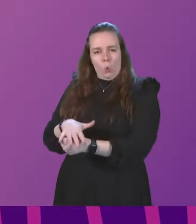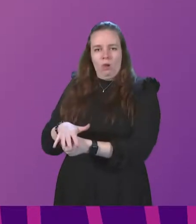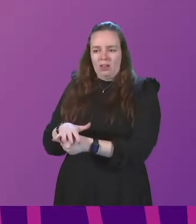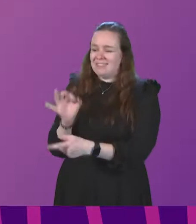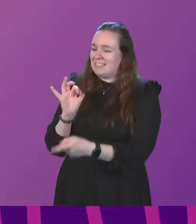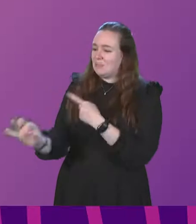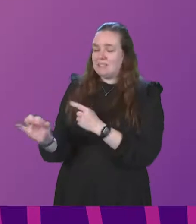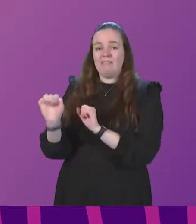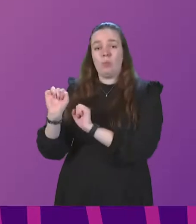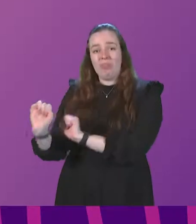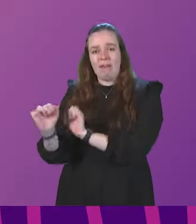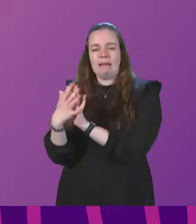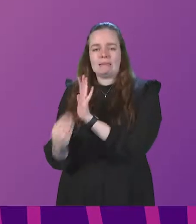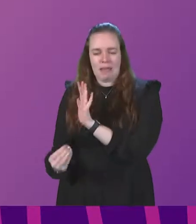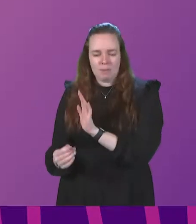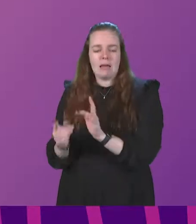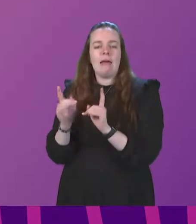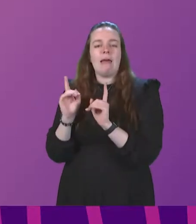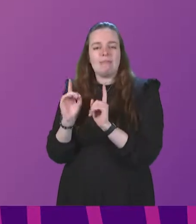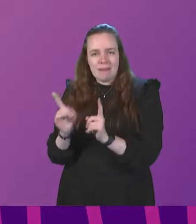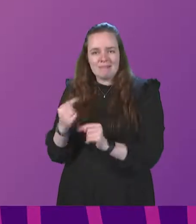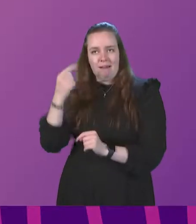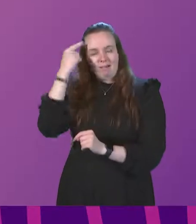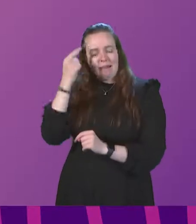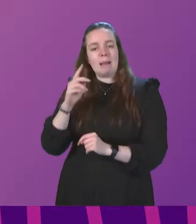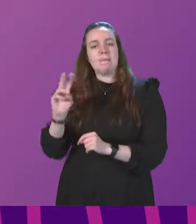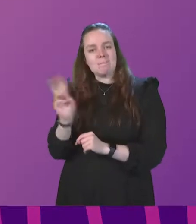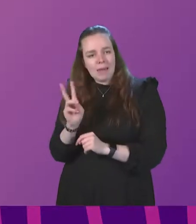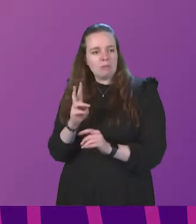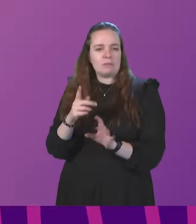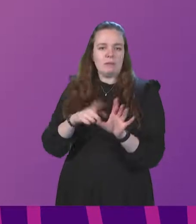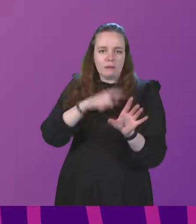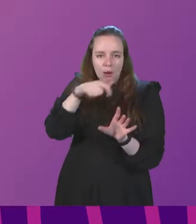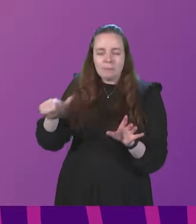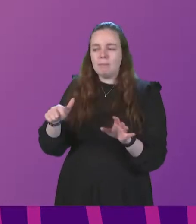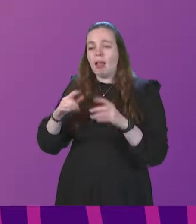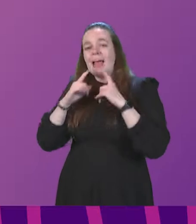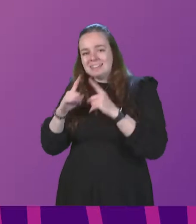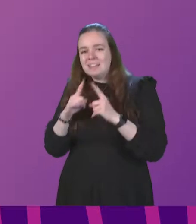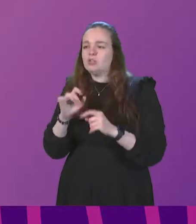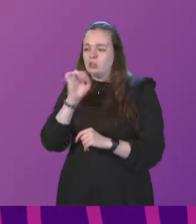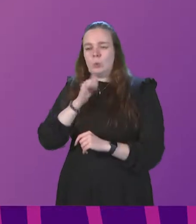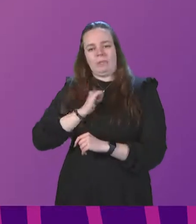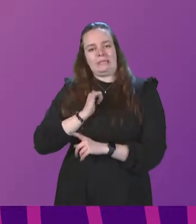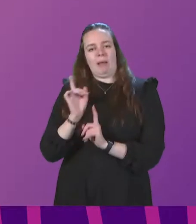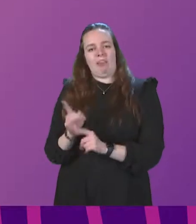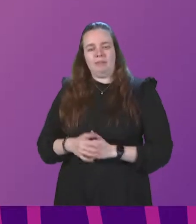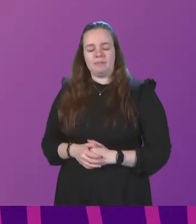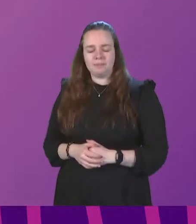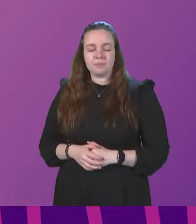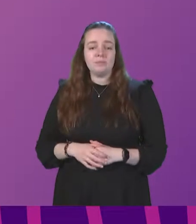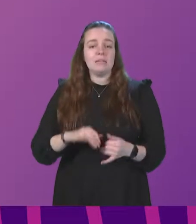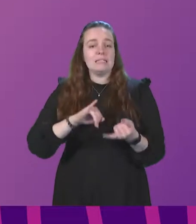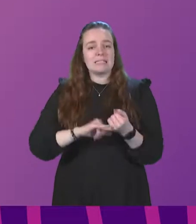to any examples. And that's exactly what I think parents, young people, and indeed teachers, would expect. Stephanie